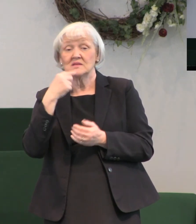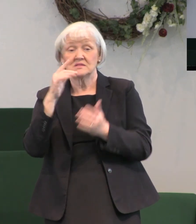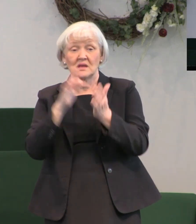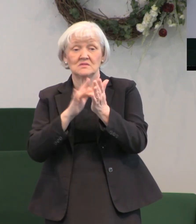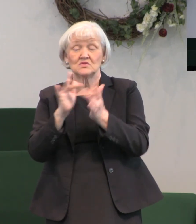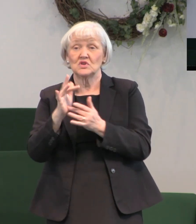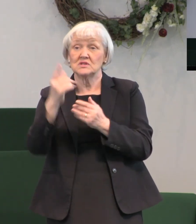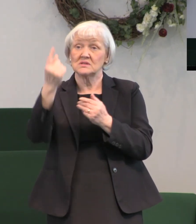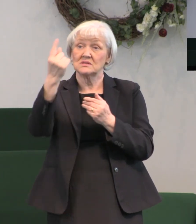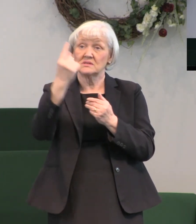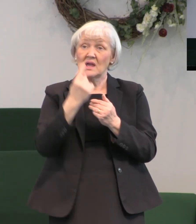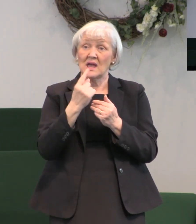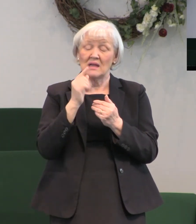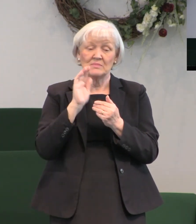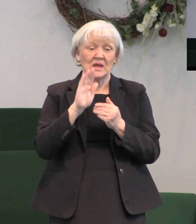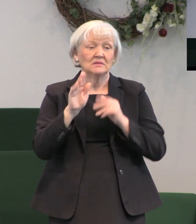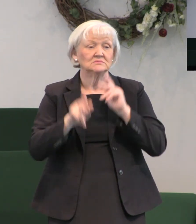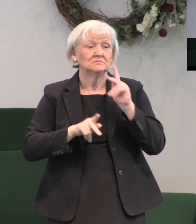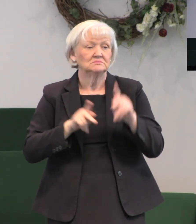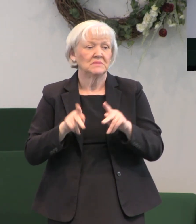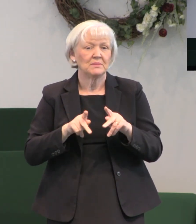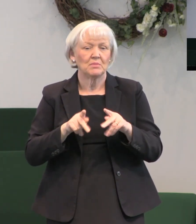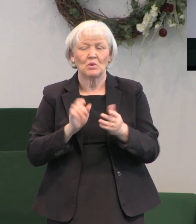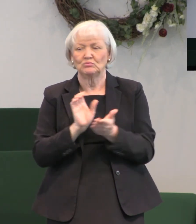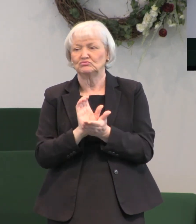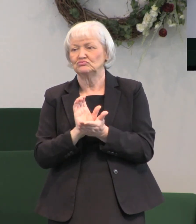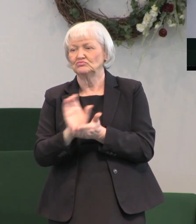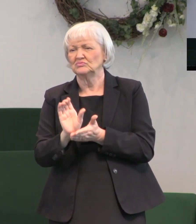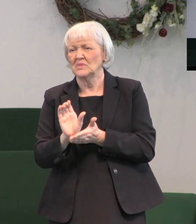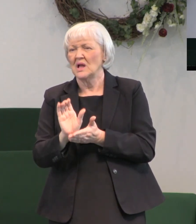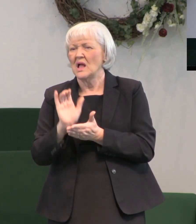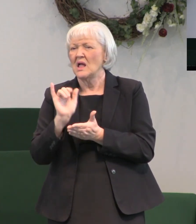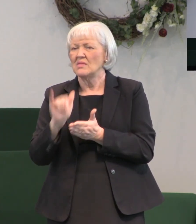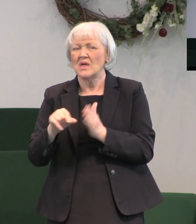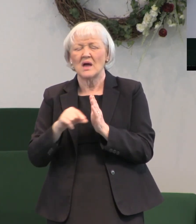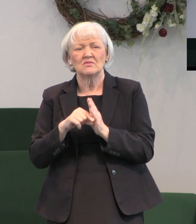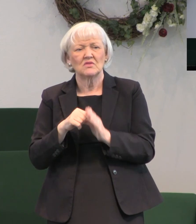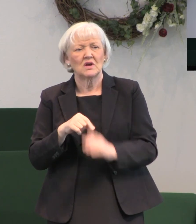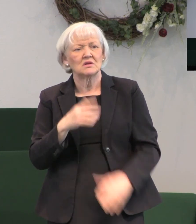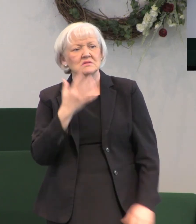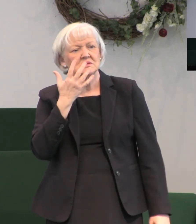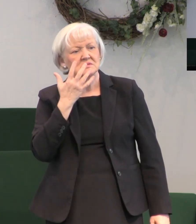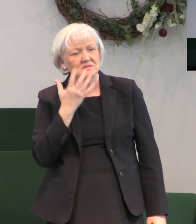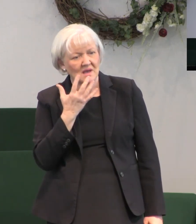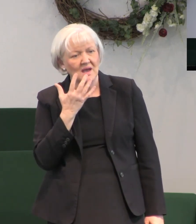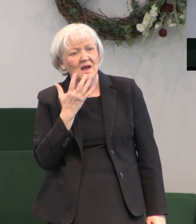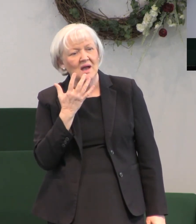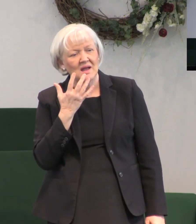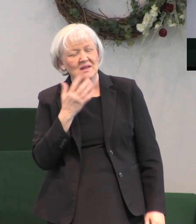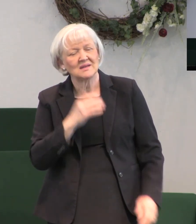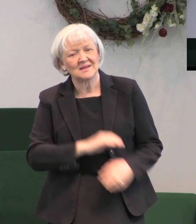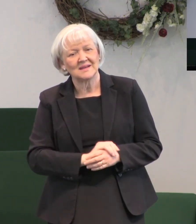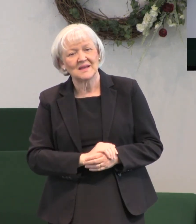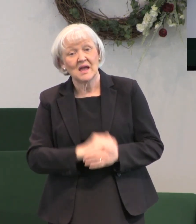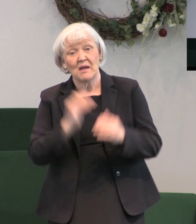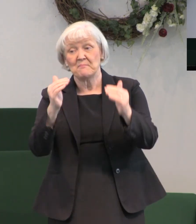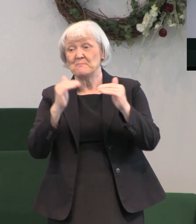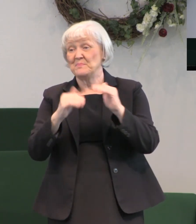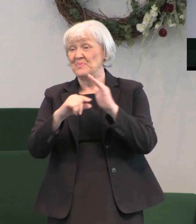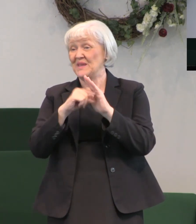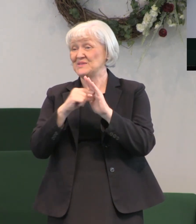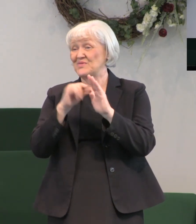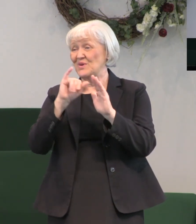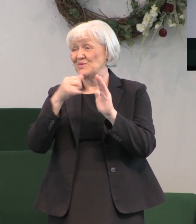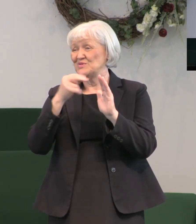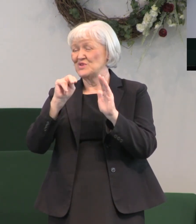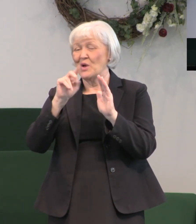and his own received him not that's one of the saddest verses in scripture isn't it but the next verse John 1